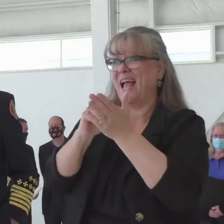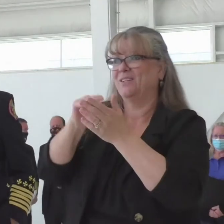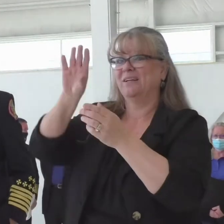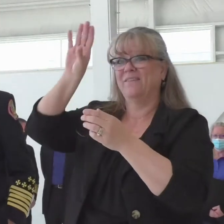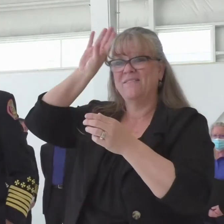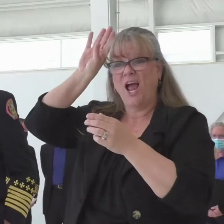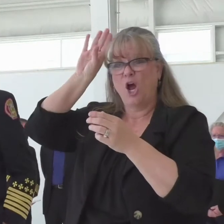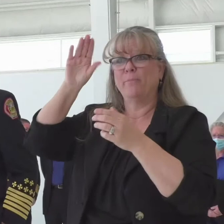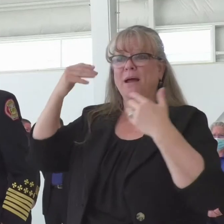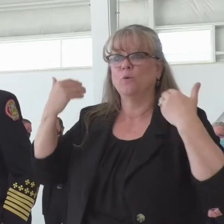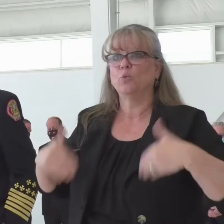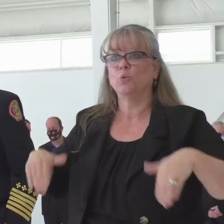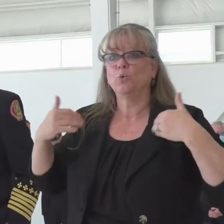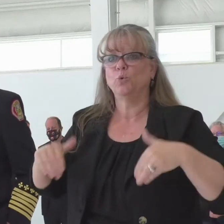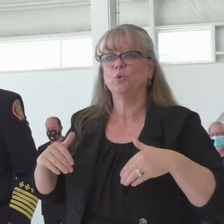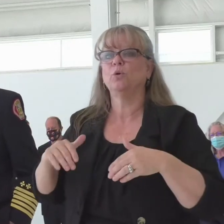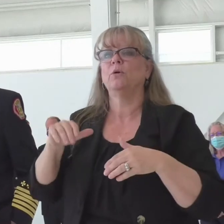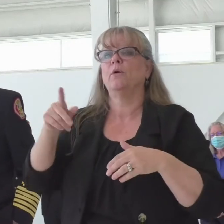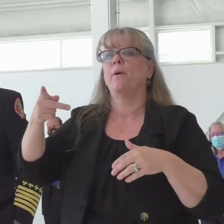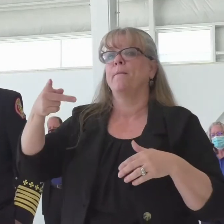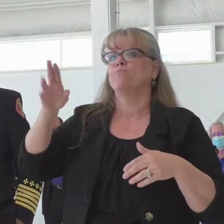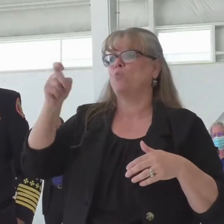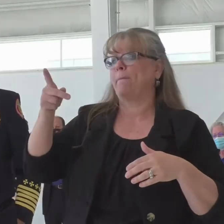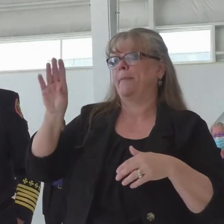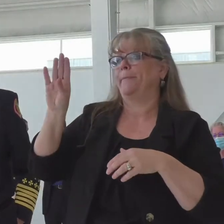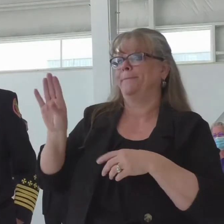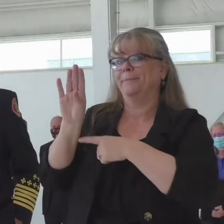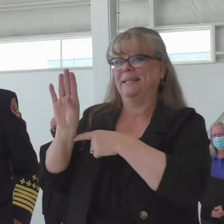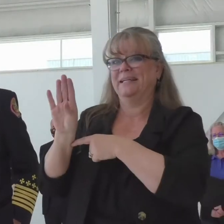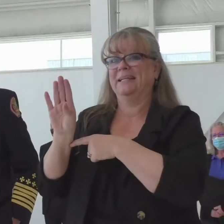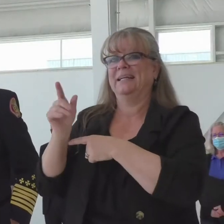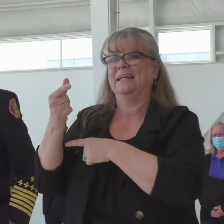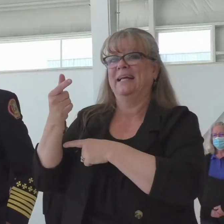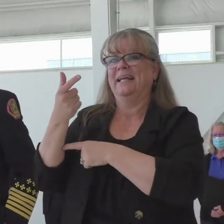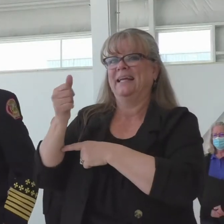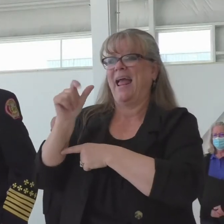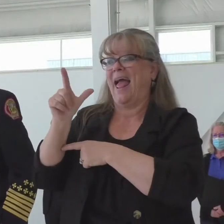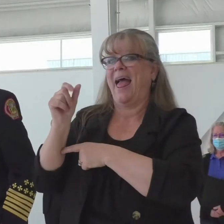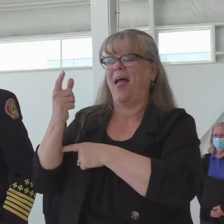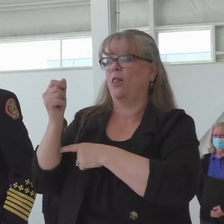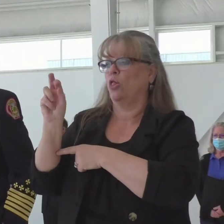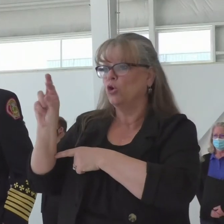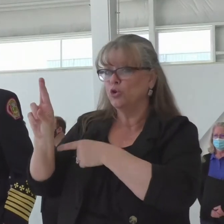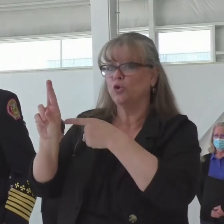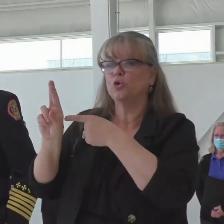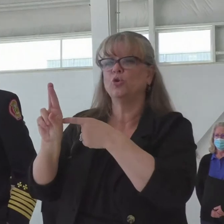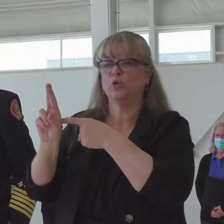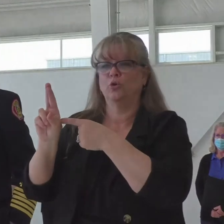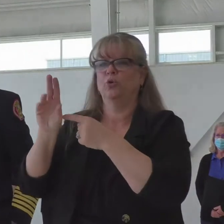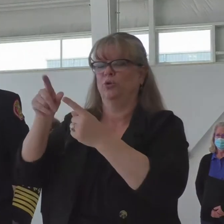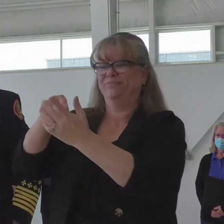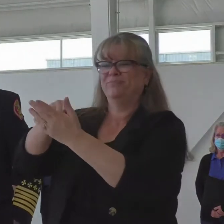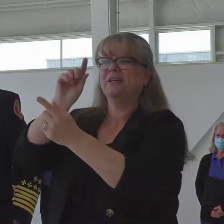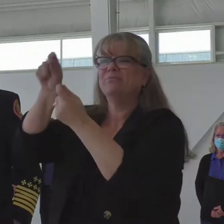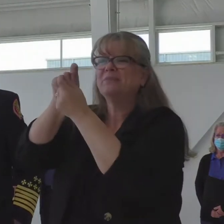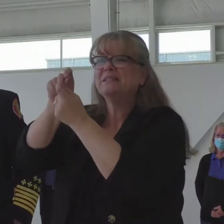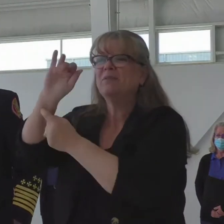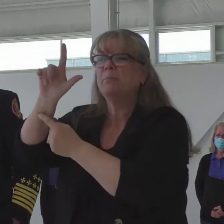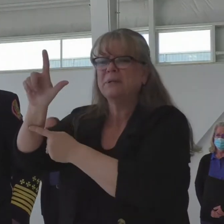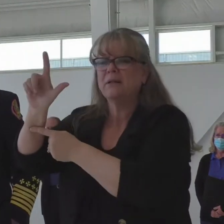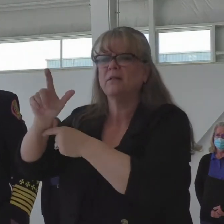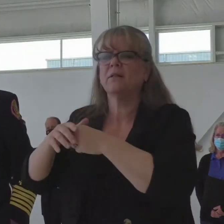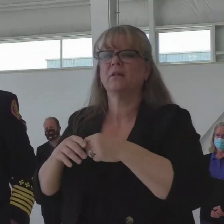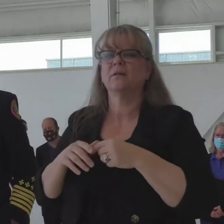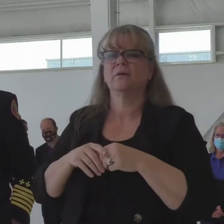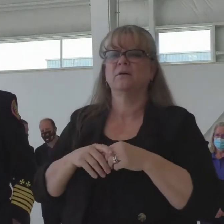was the Gallagher Amendment, the repeal of the Gallagher Amendment, had some profound impact on fire departments across the state,